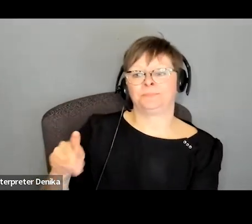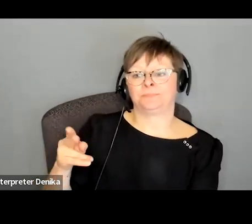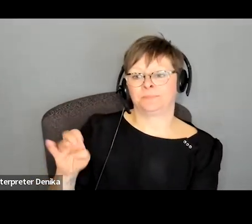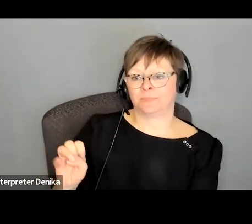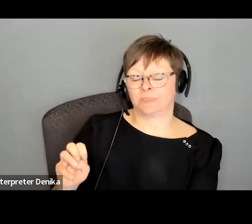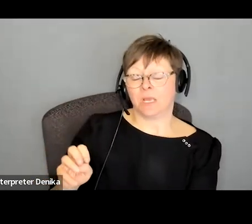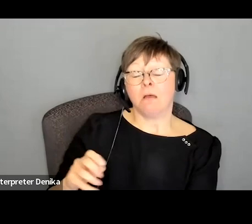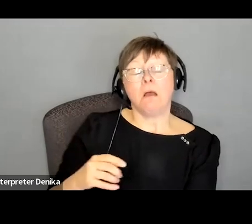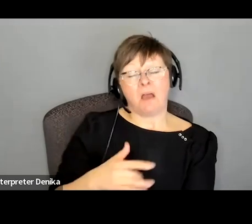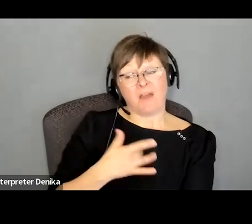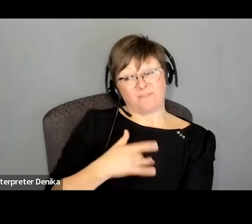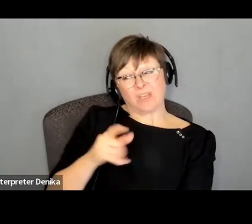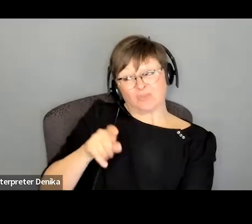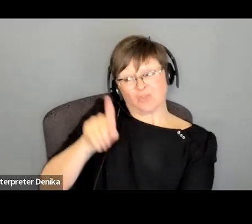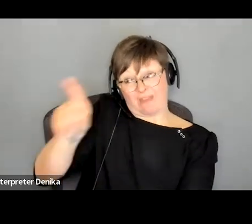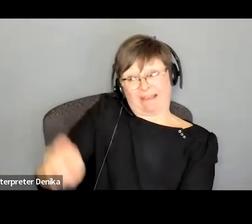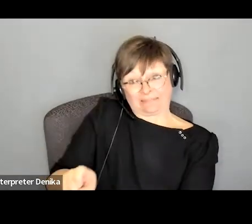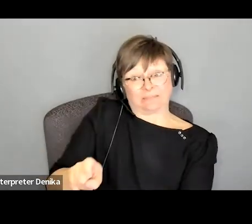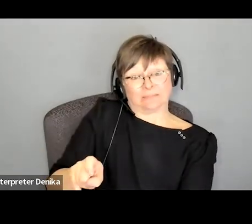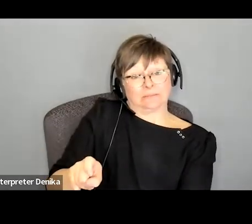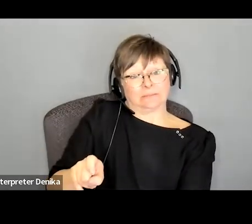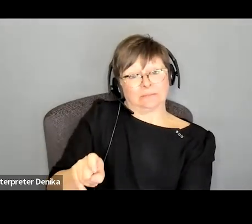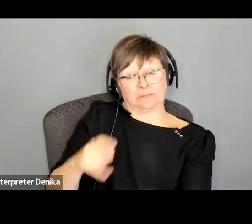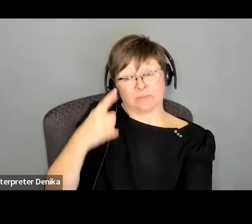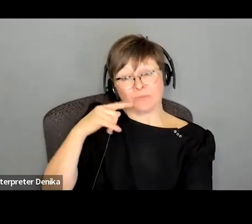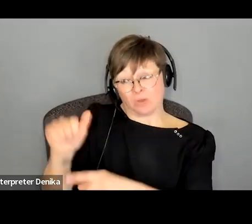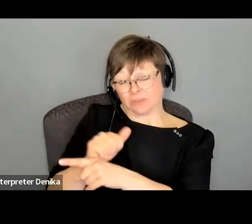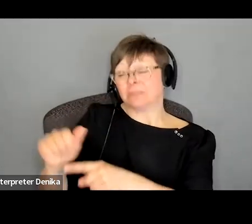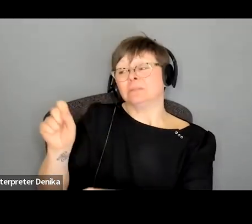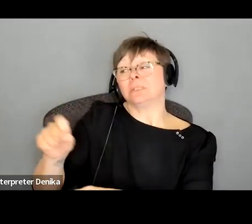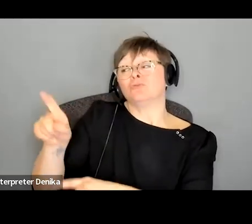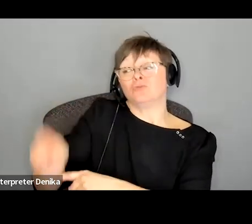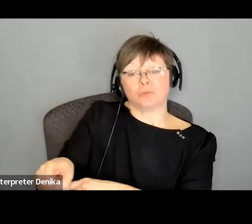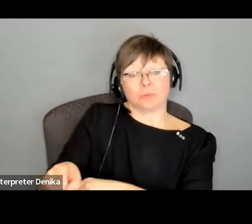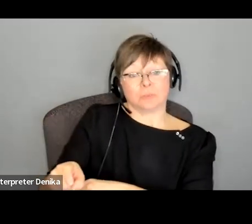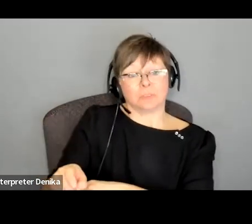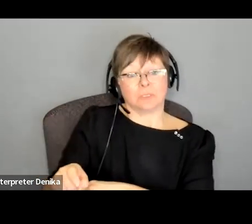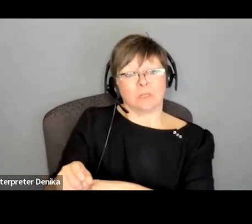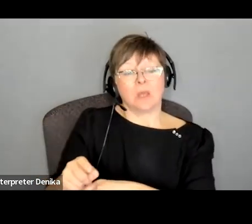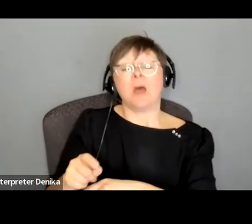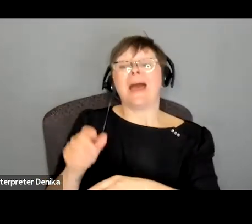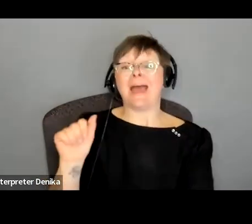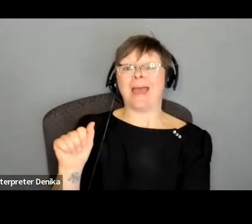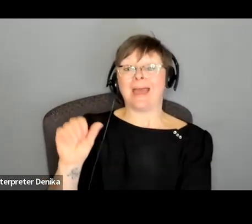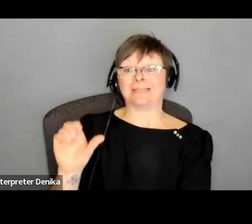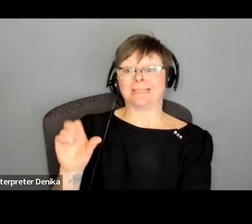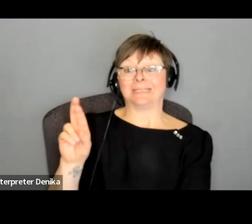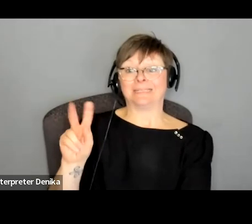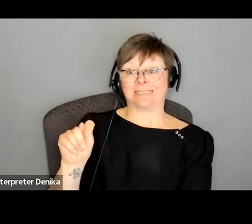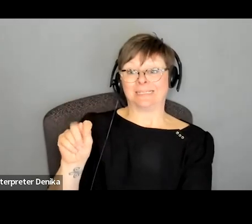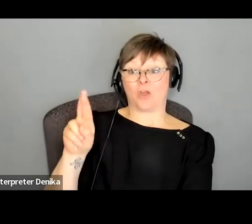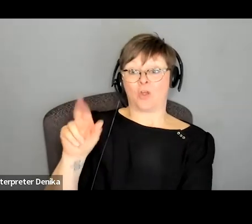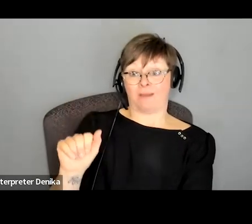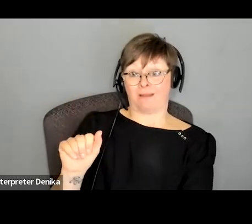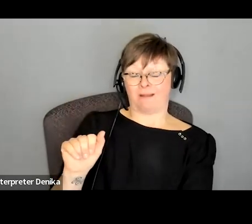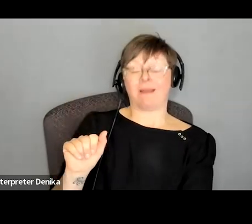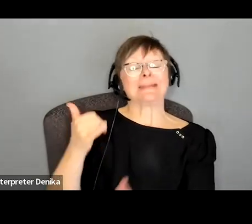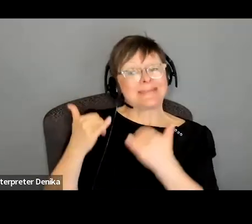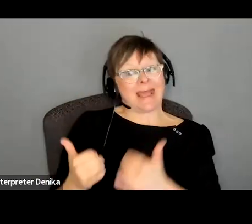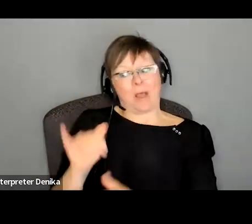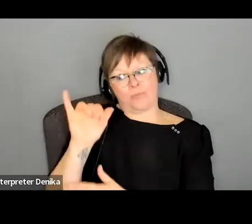i know i don't you can maybe tell me this if this is an equity rule i know under actra that they have changed it so that um